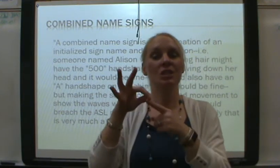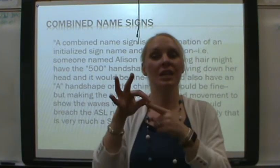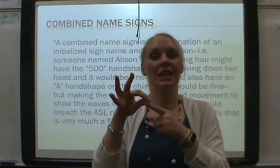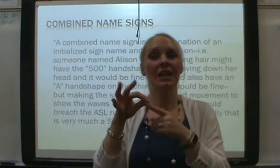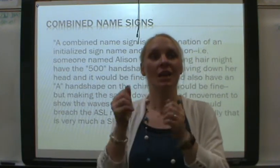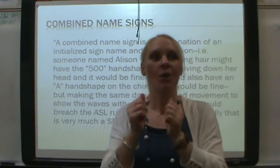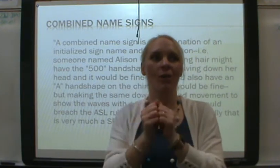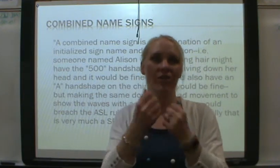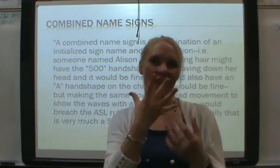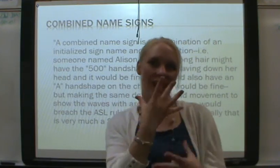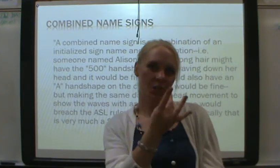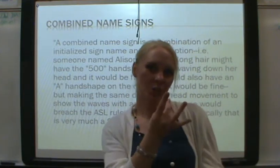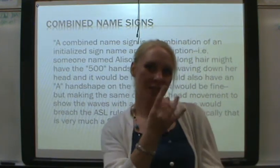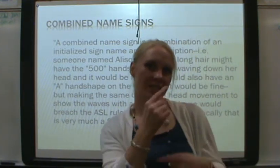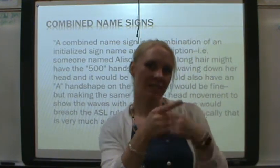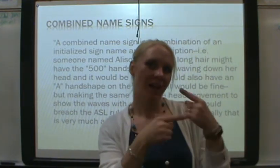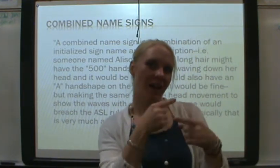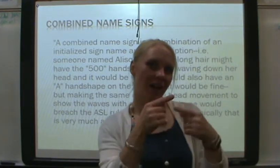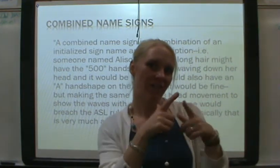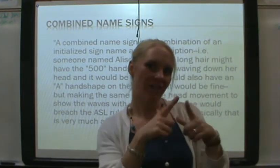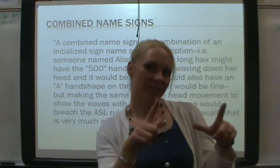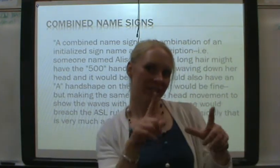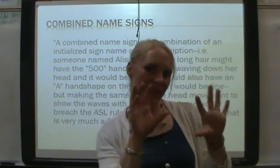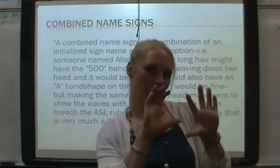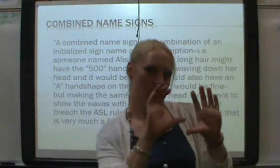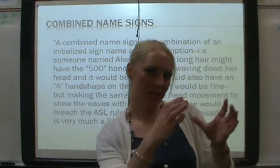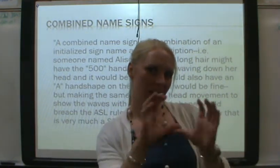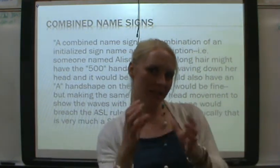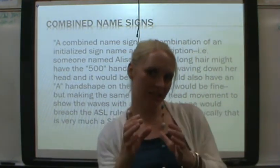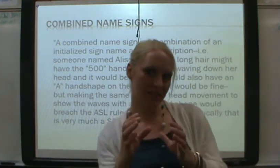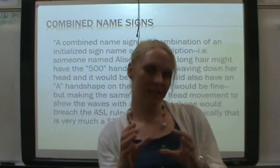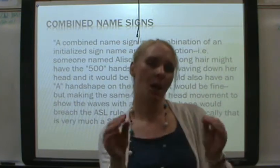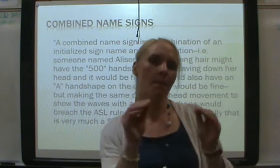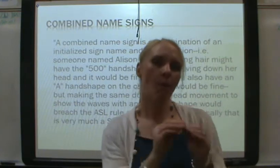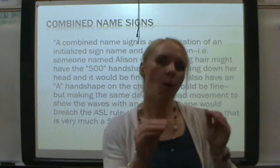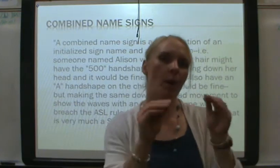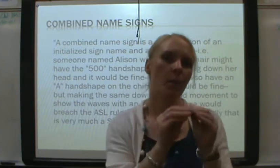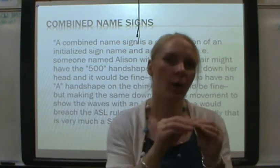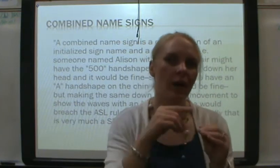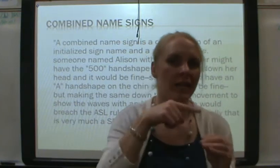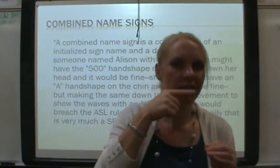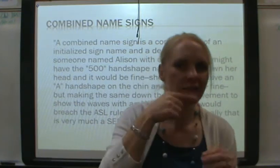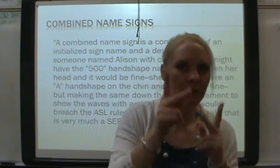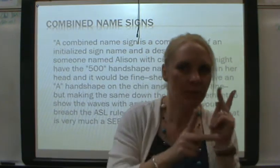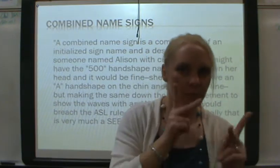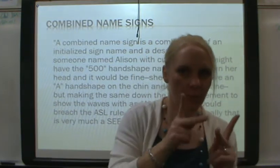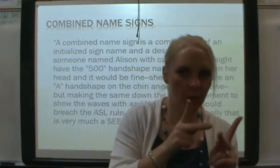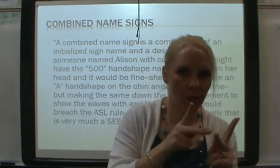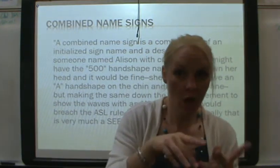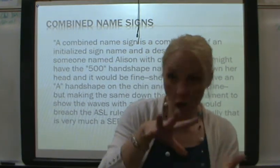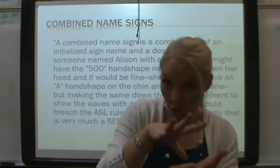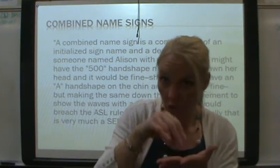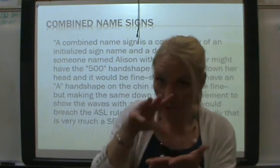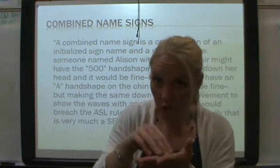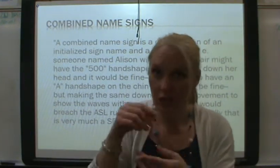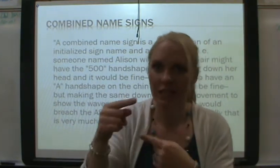with the interest of sign language classes. More and more hearing people are learning